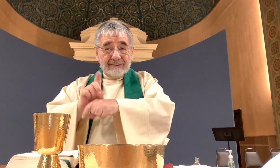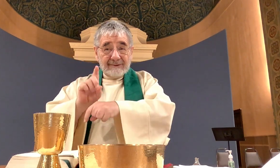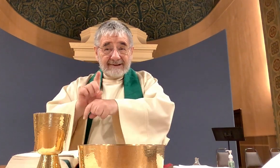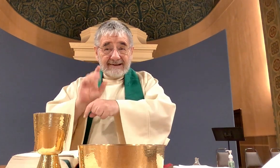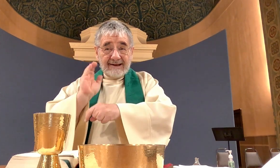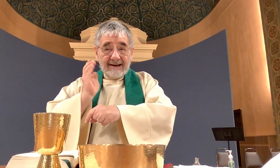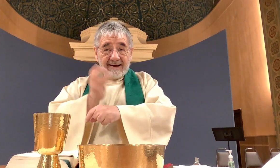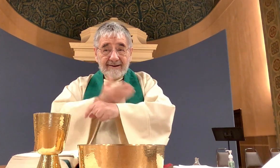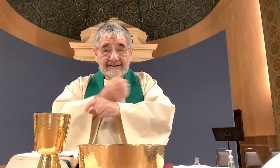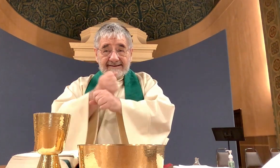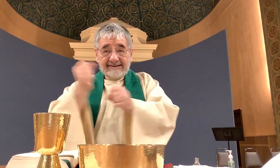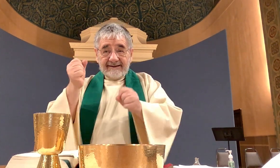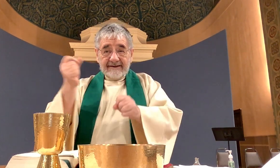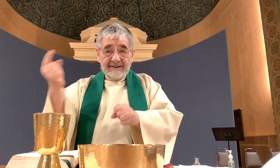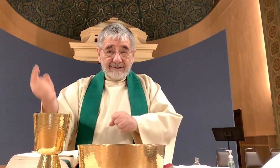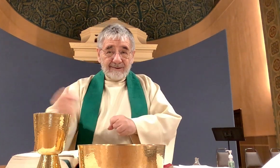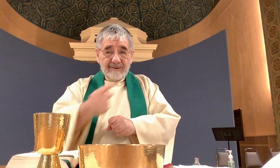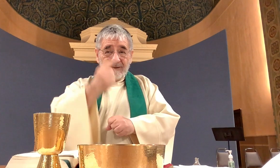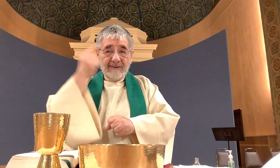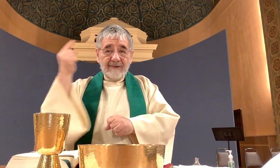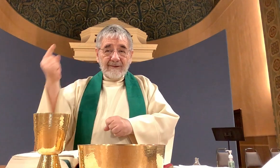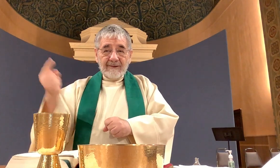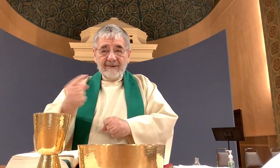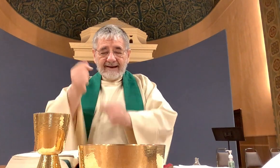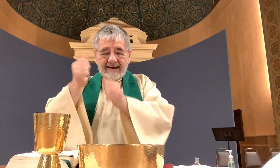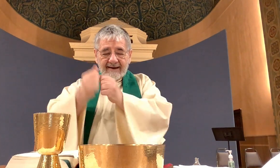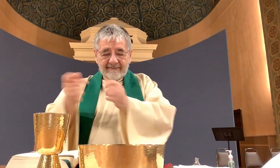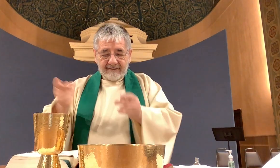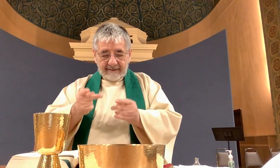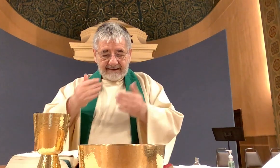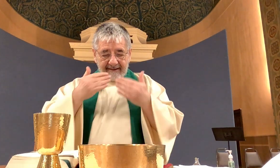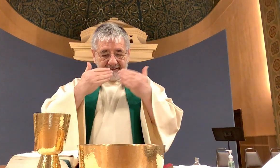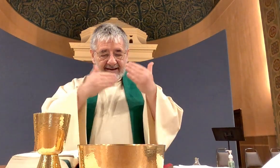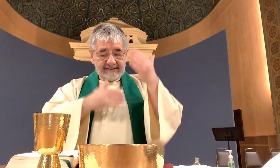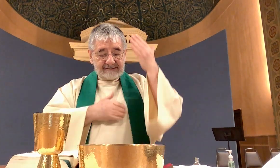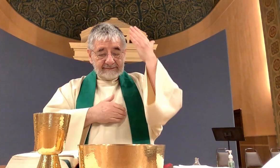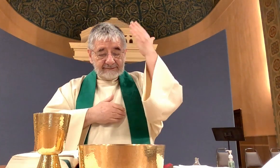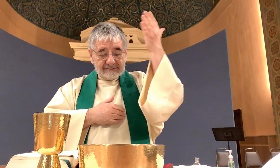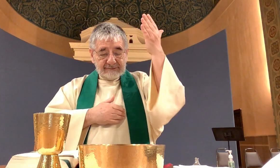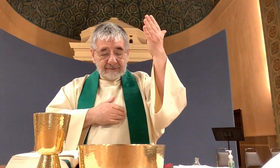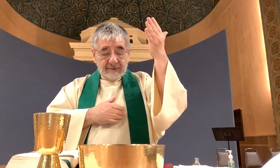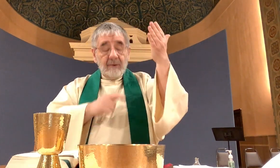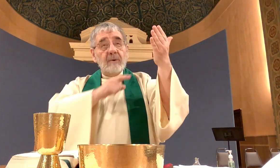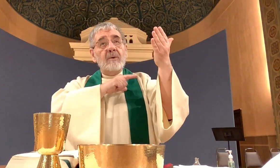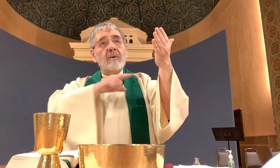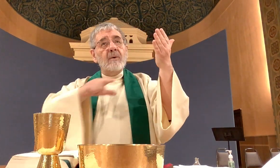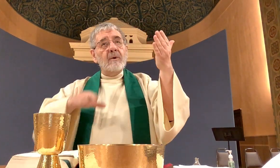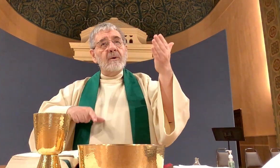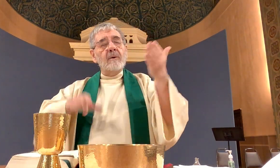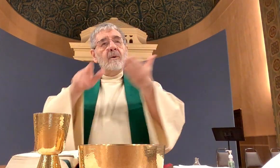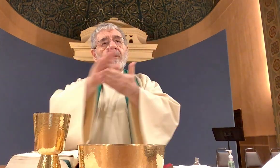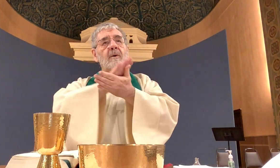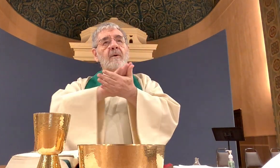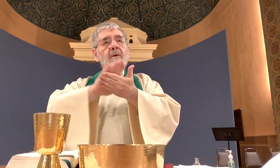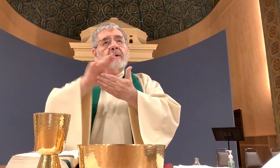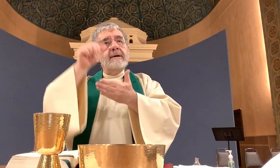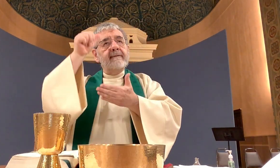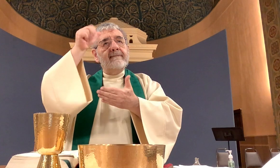and our salvation always and everywhere to give you thanks Lord holy father almighty and